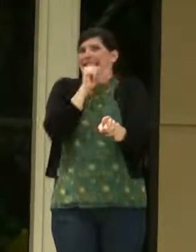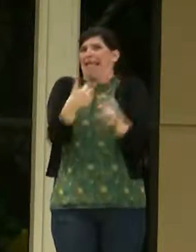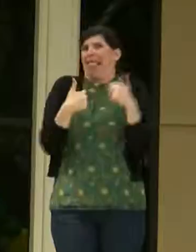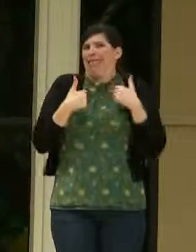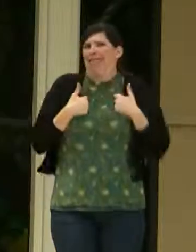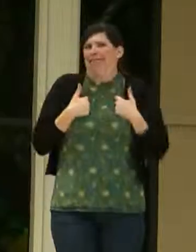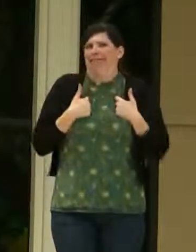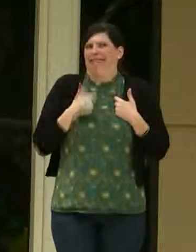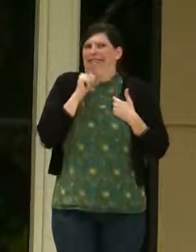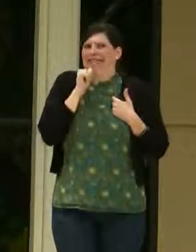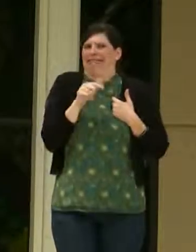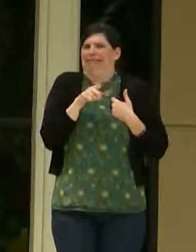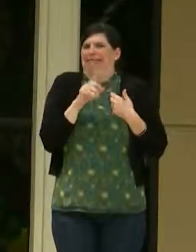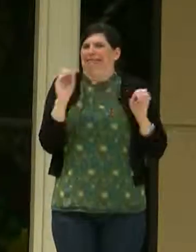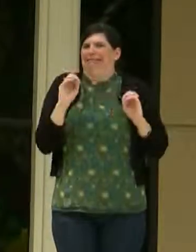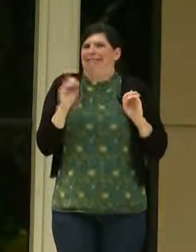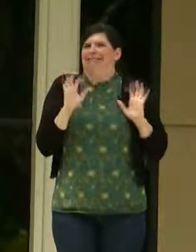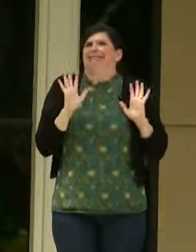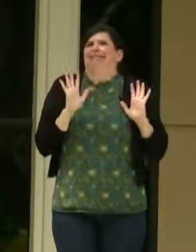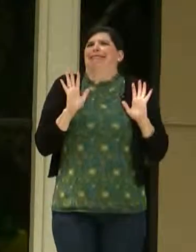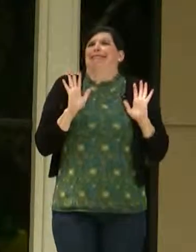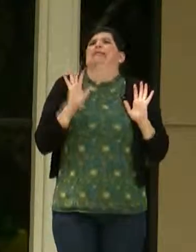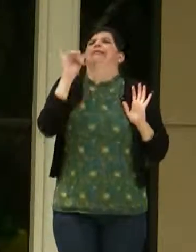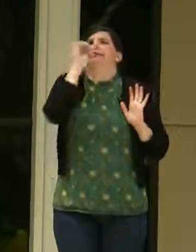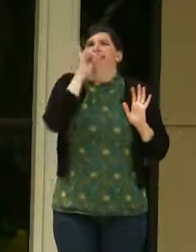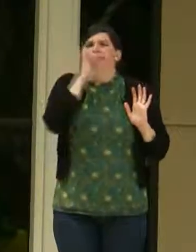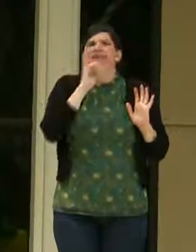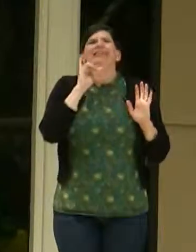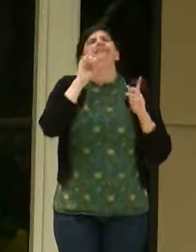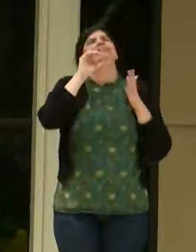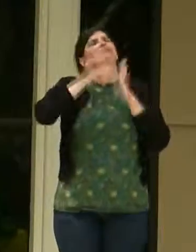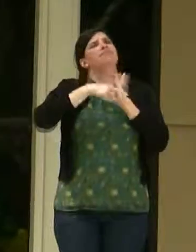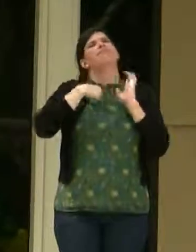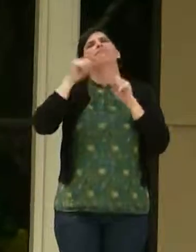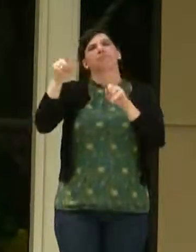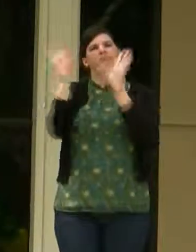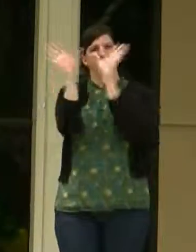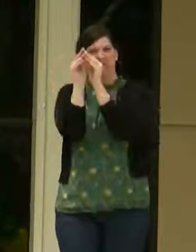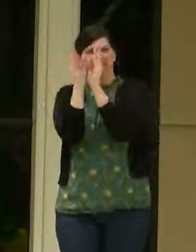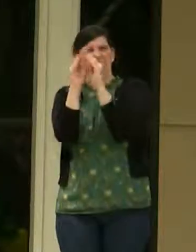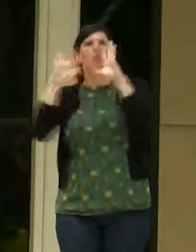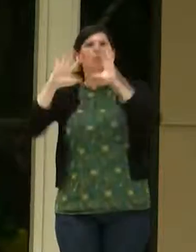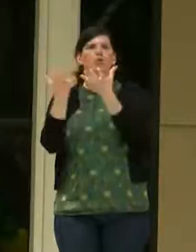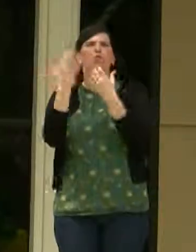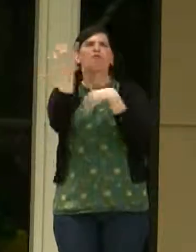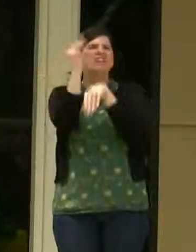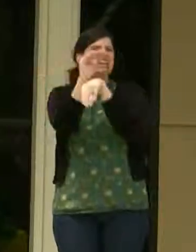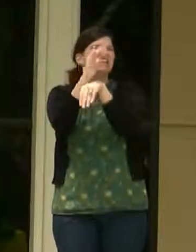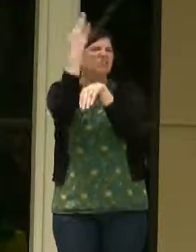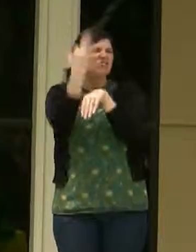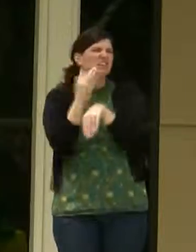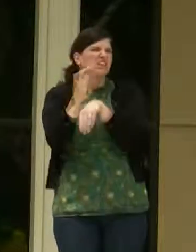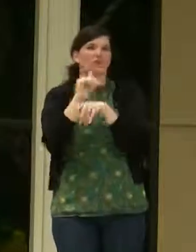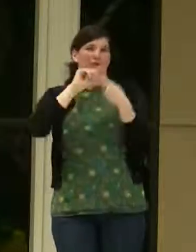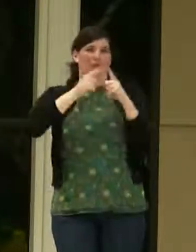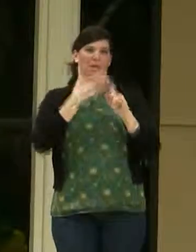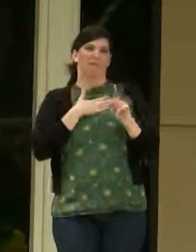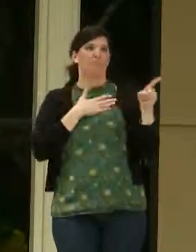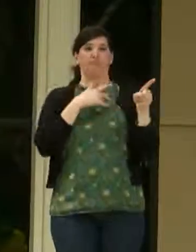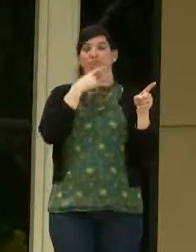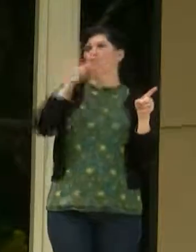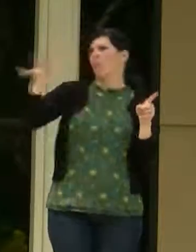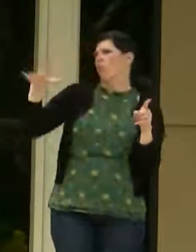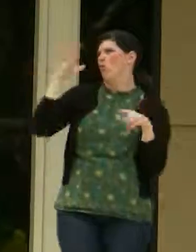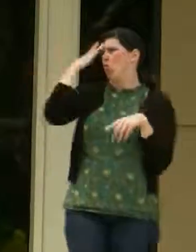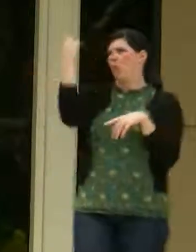So I actually went to a meeting. It was a group that they held on Friday nights. A friend of mine, she's like, I know this amazing